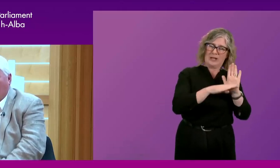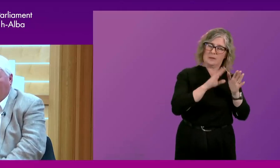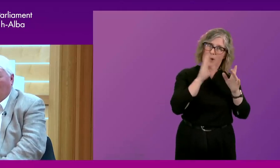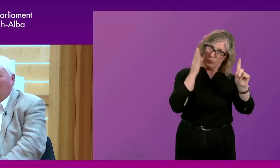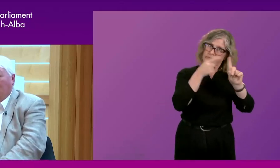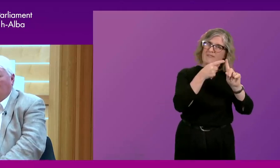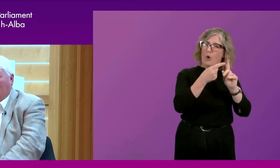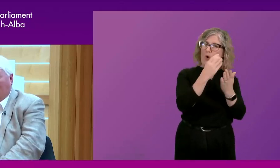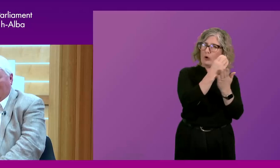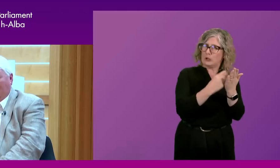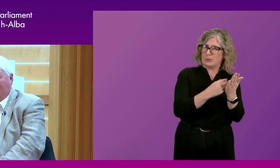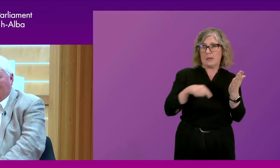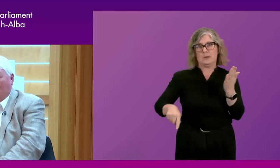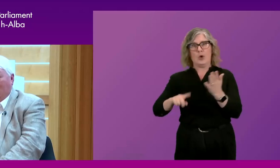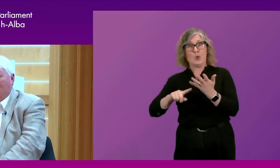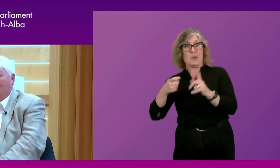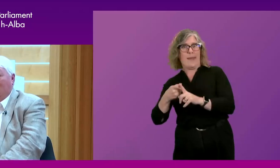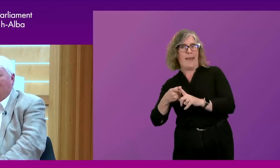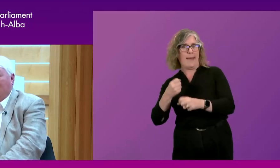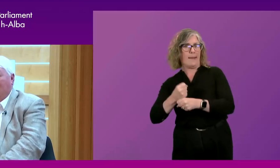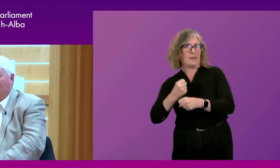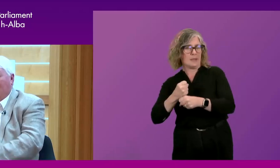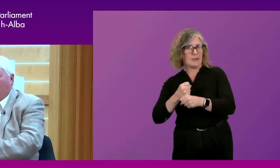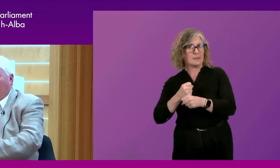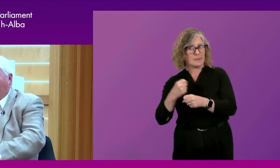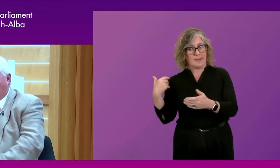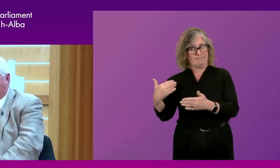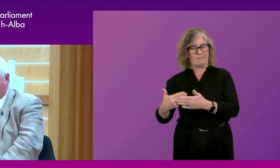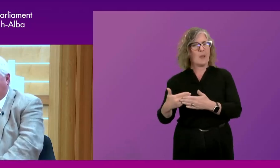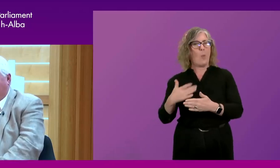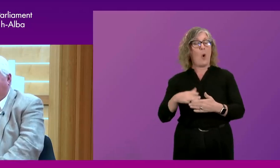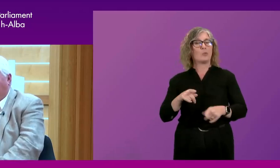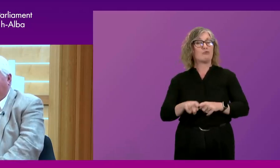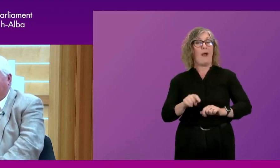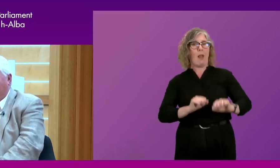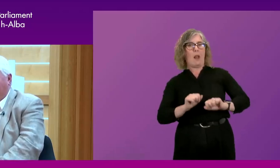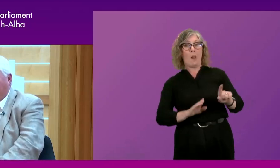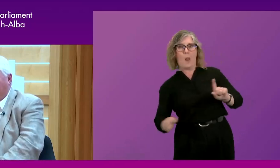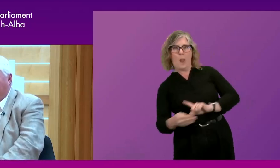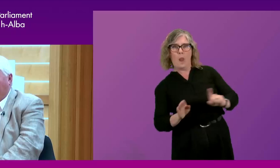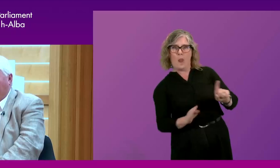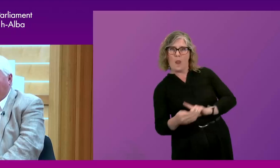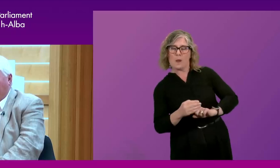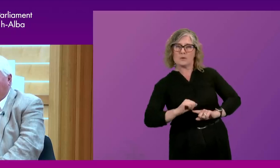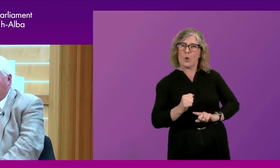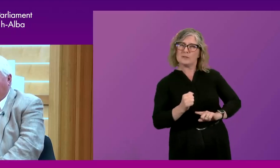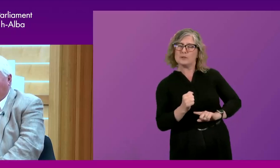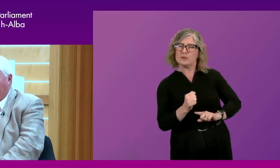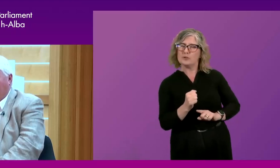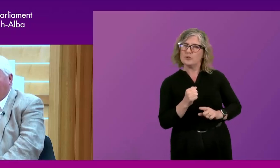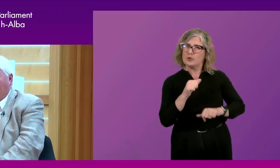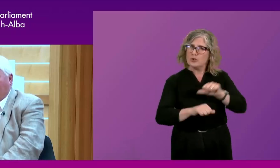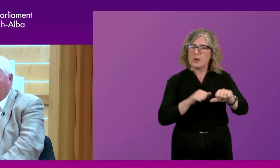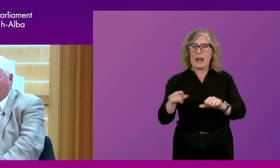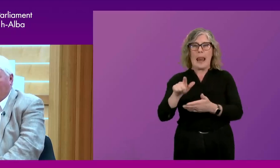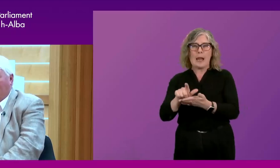is well known, but the UK government in, in recent years, seeking to bypass this place in, in some of the, the, the, the